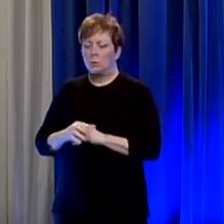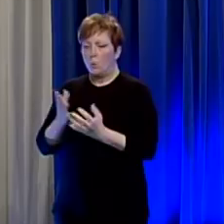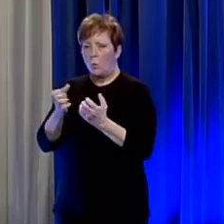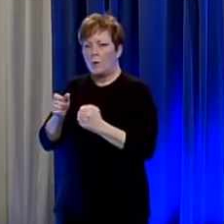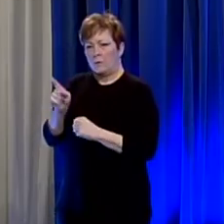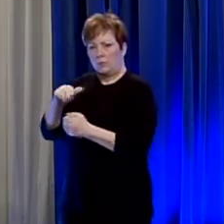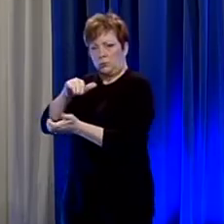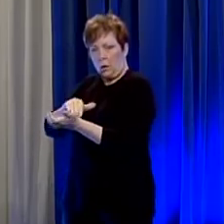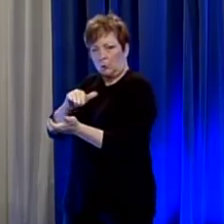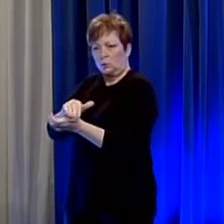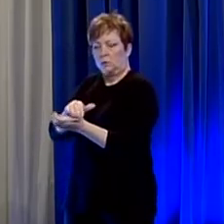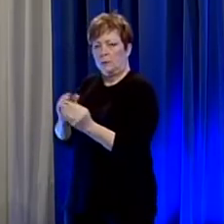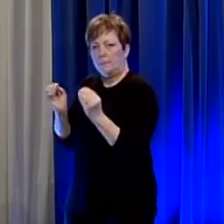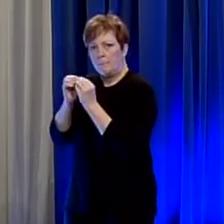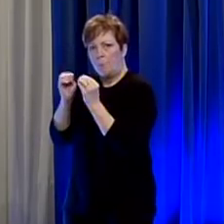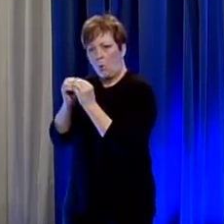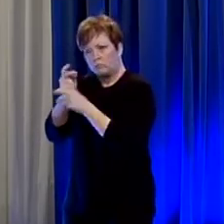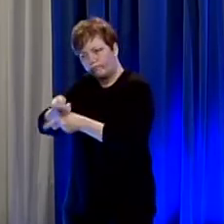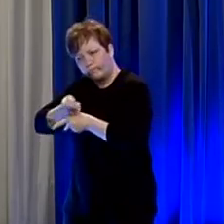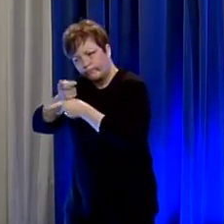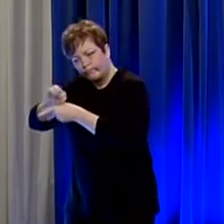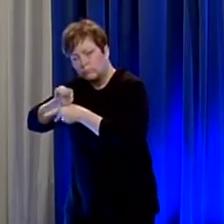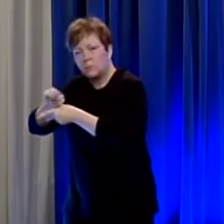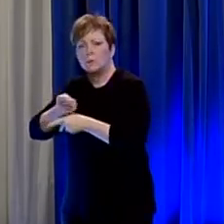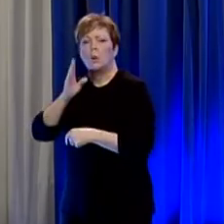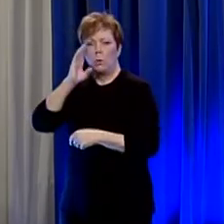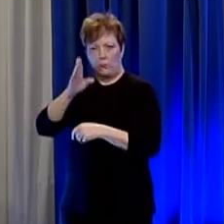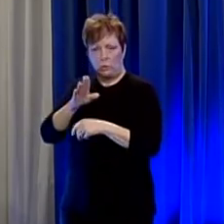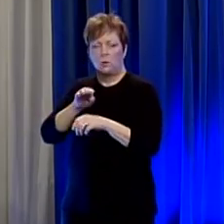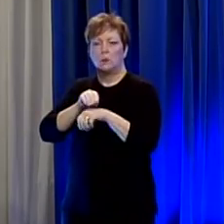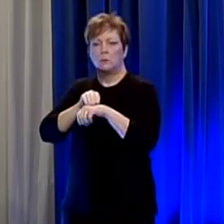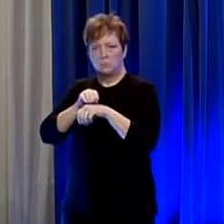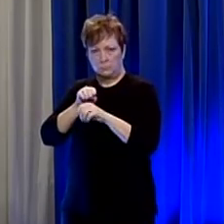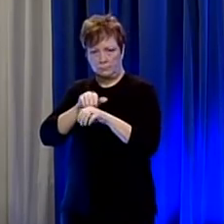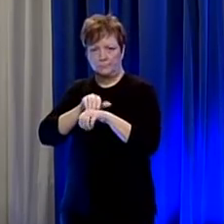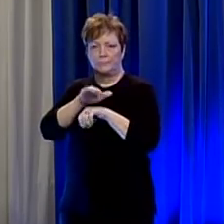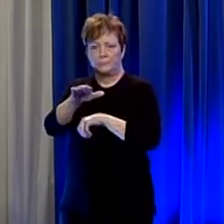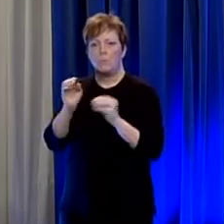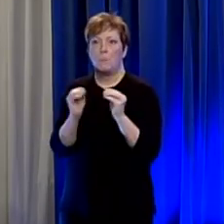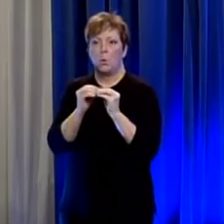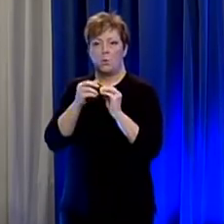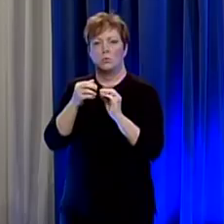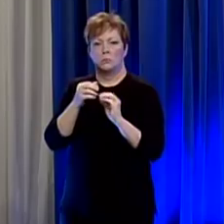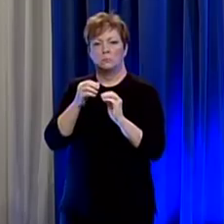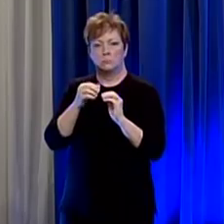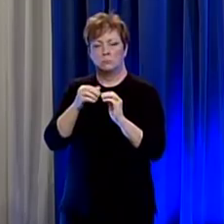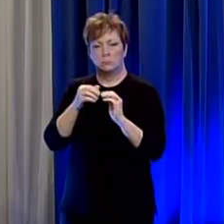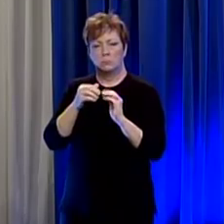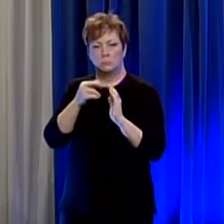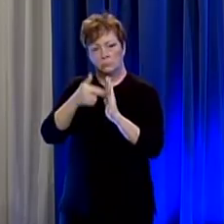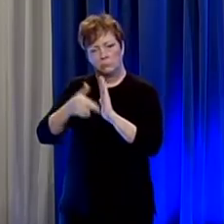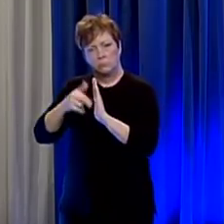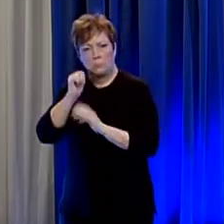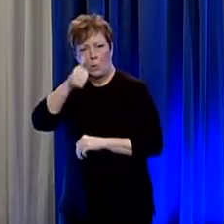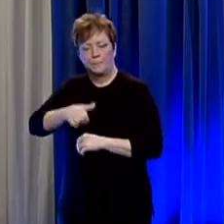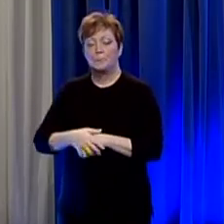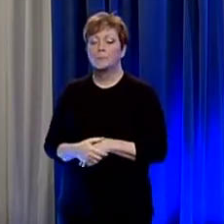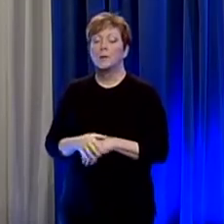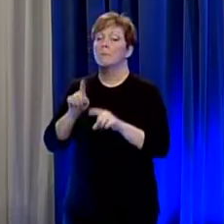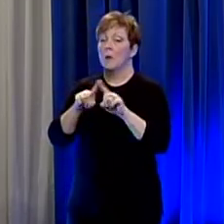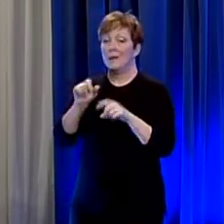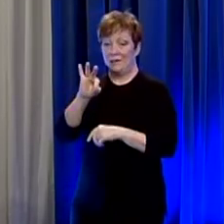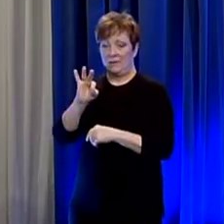issuing more guidance on that tomorrow but generally speaking we would like to test people who have symptoms and are either